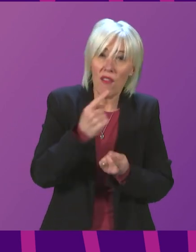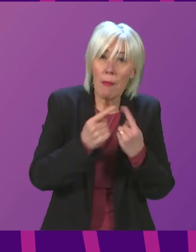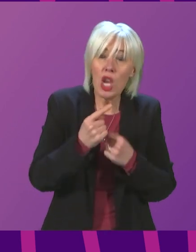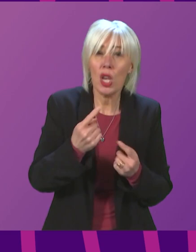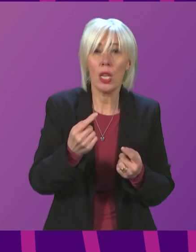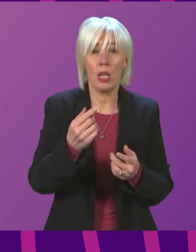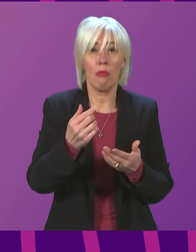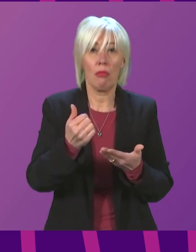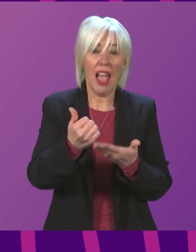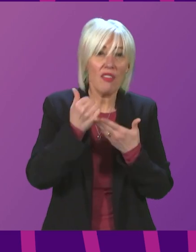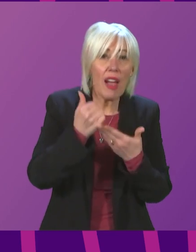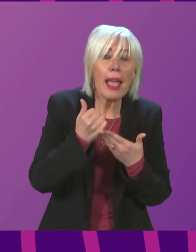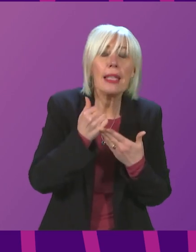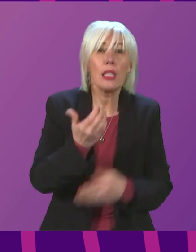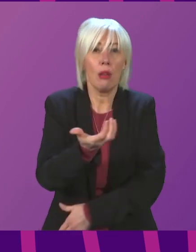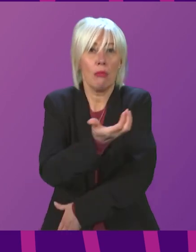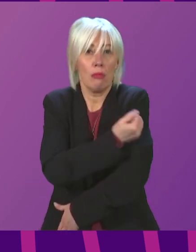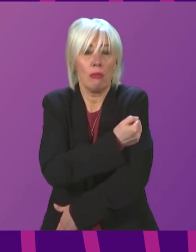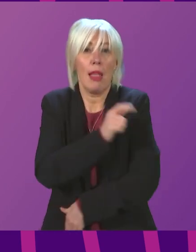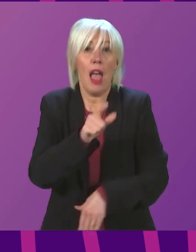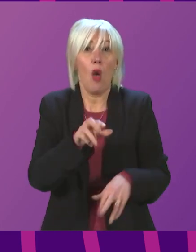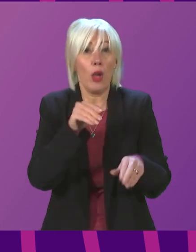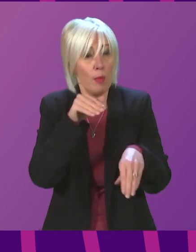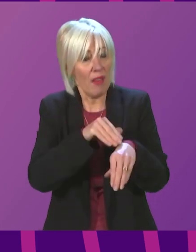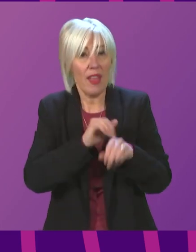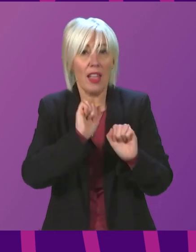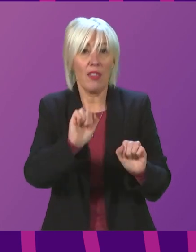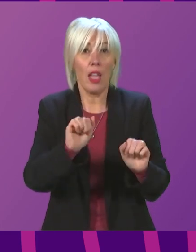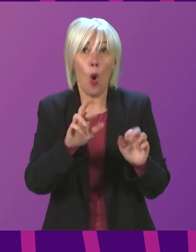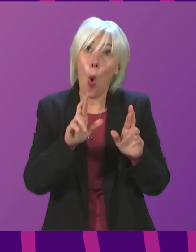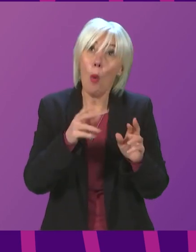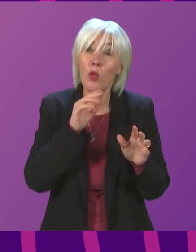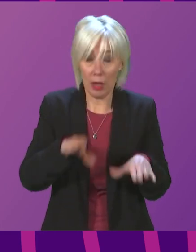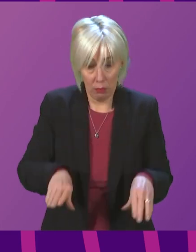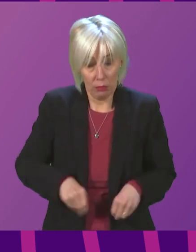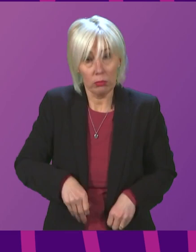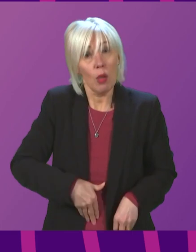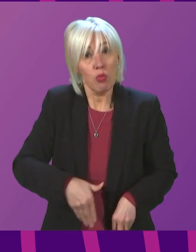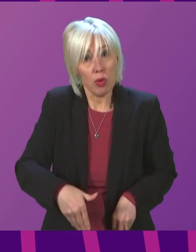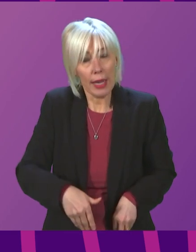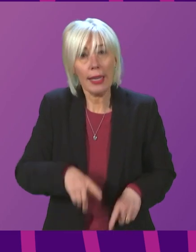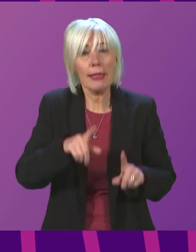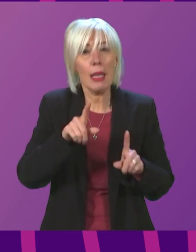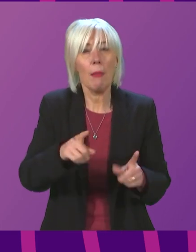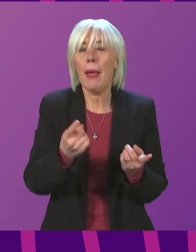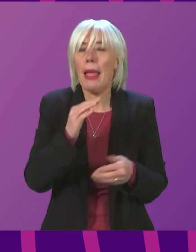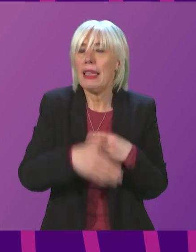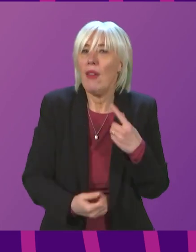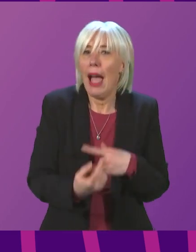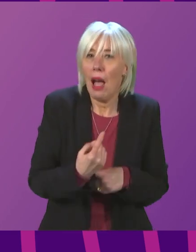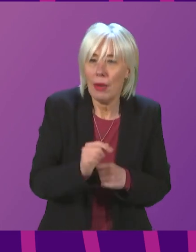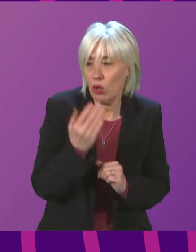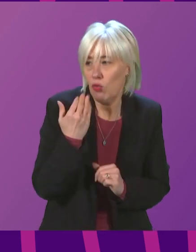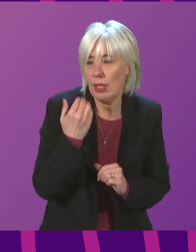vaccination and how this might impact their hopes of conceiving. An example of where this didn't happen was raised with me recently. Those